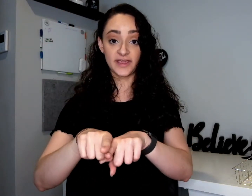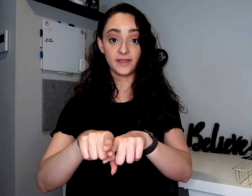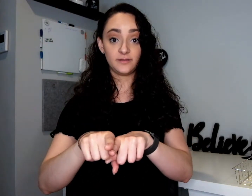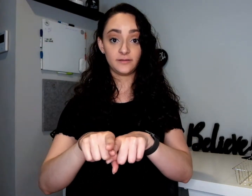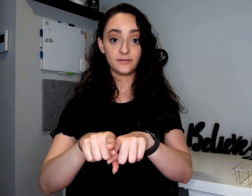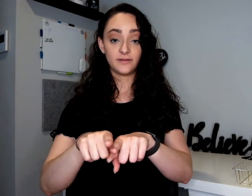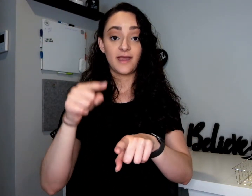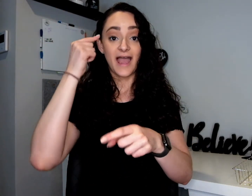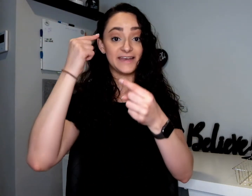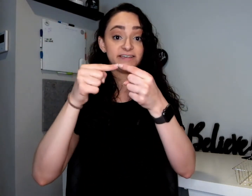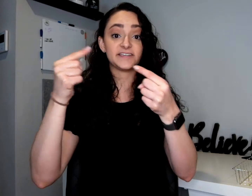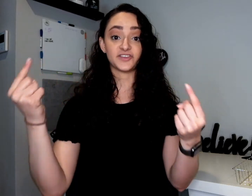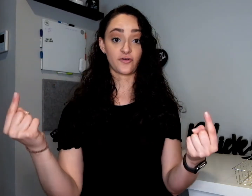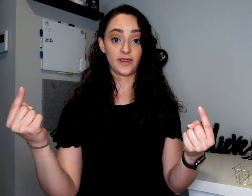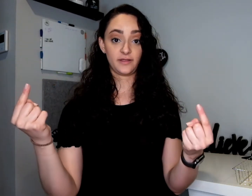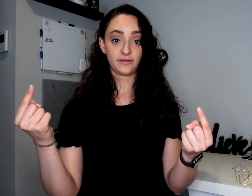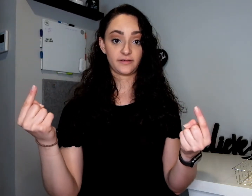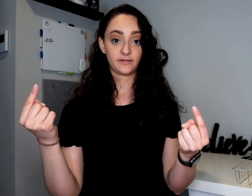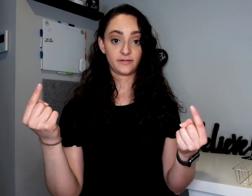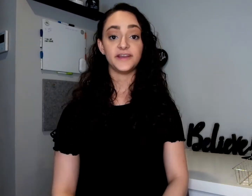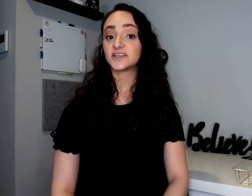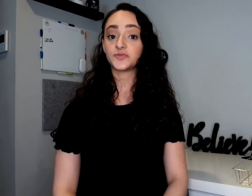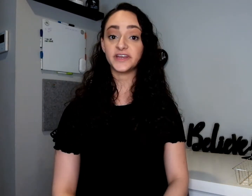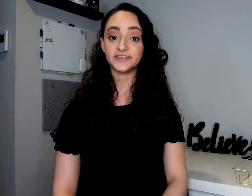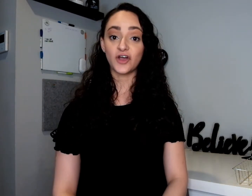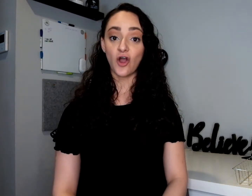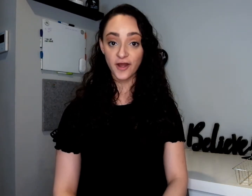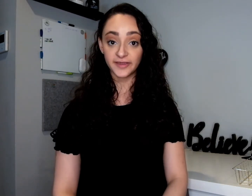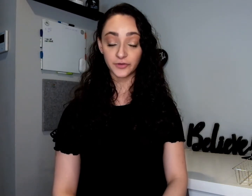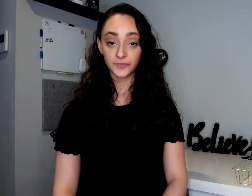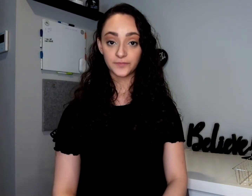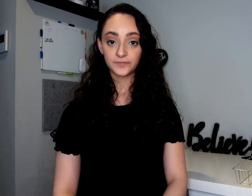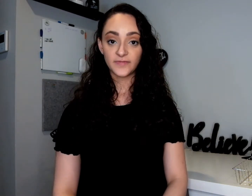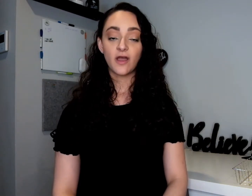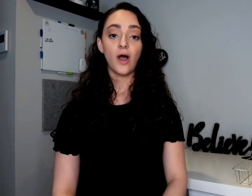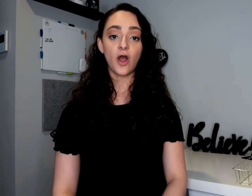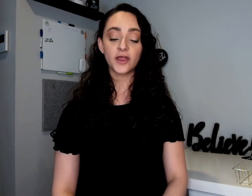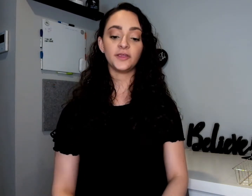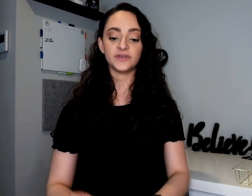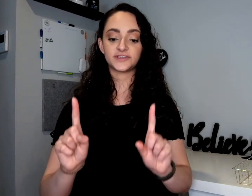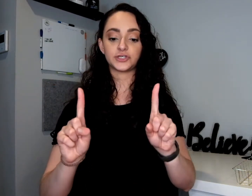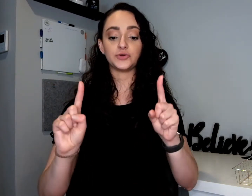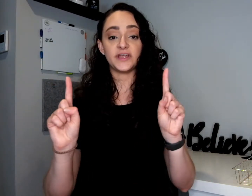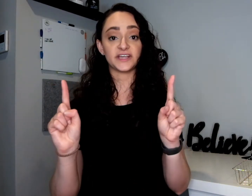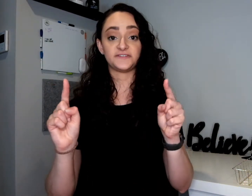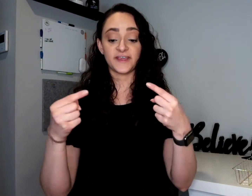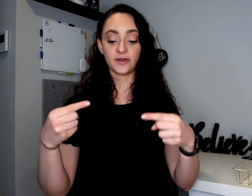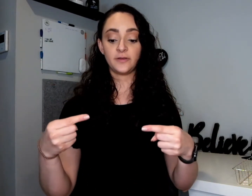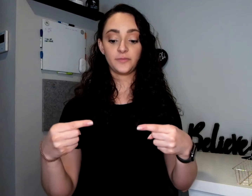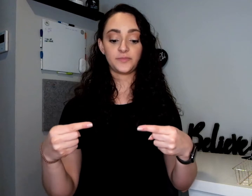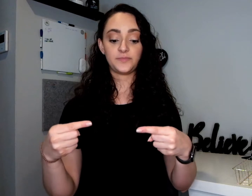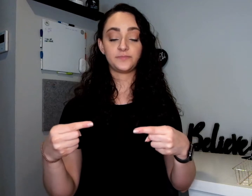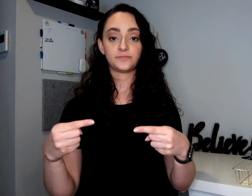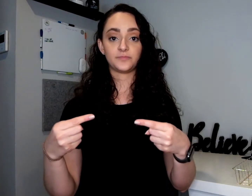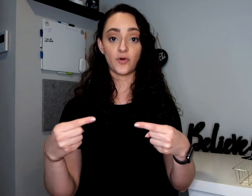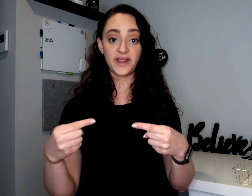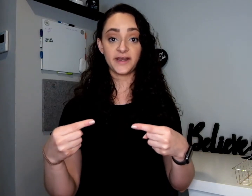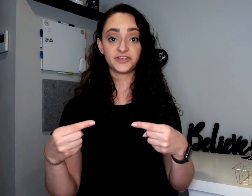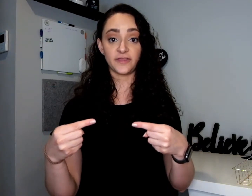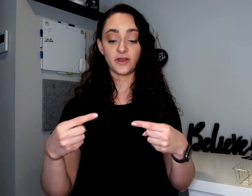and disagree. Next one is argue. Argue is two index finger pointing at each other